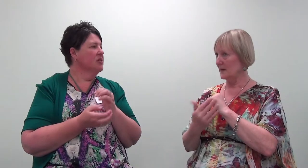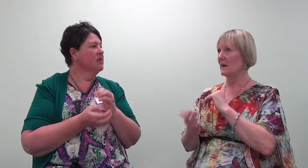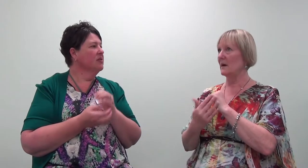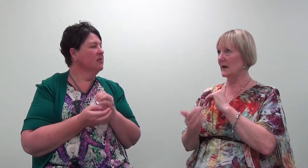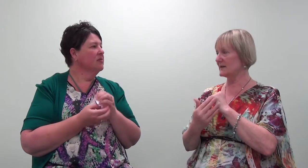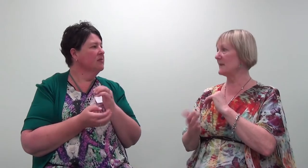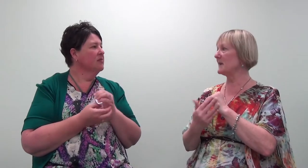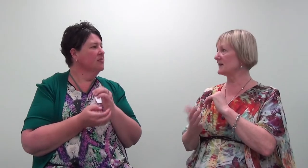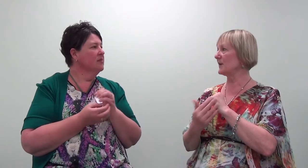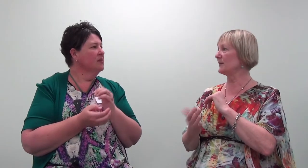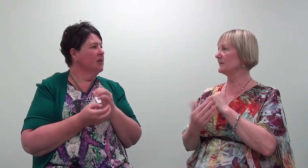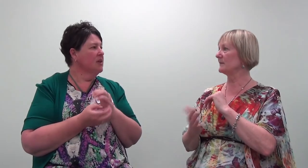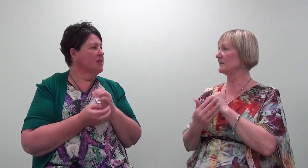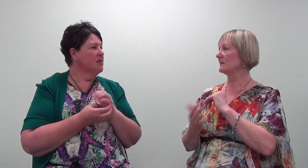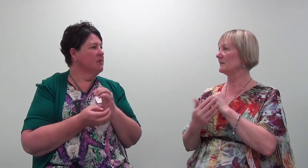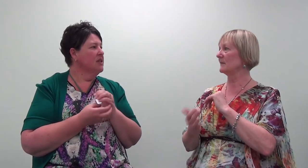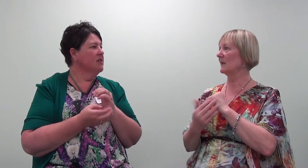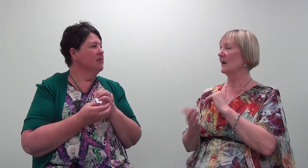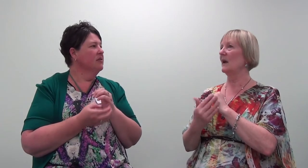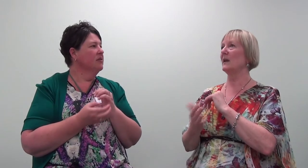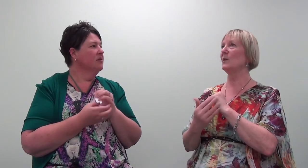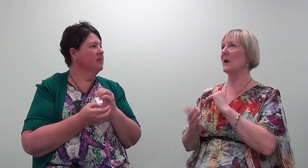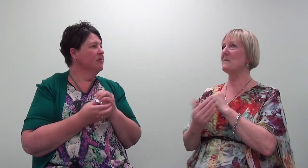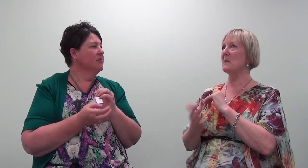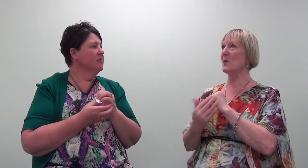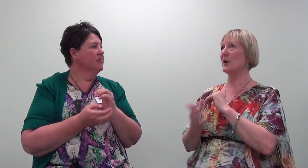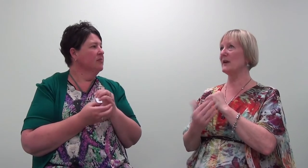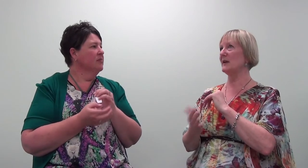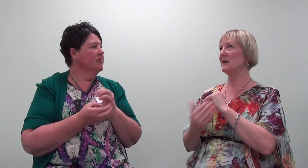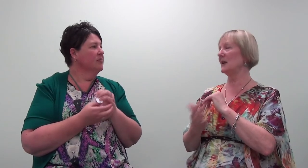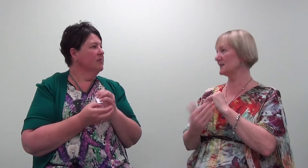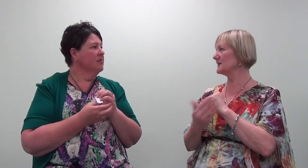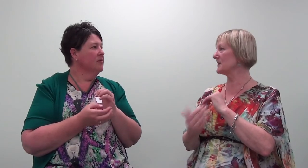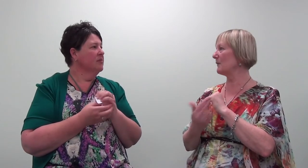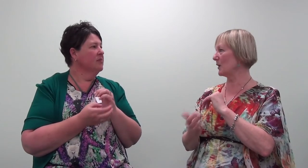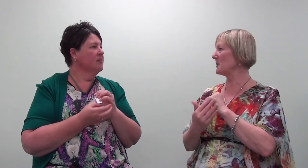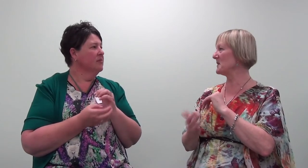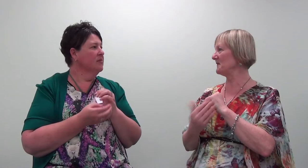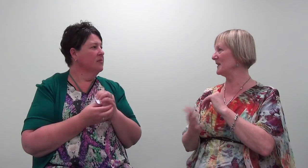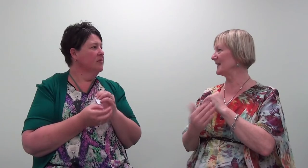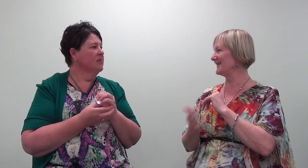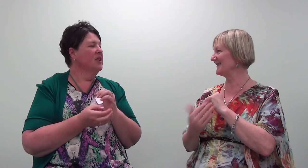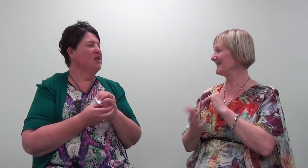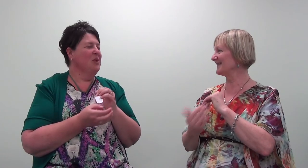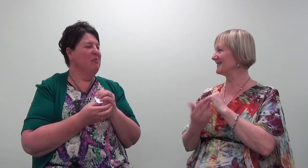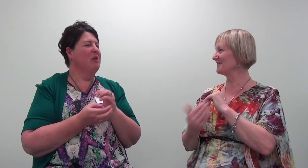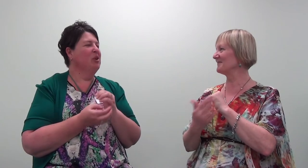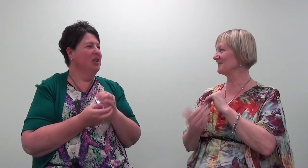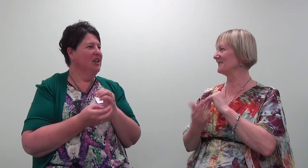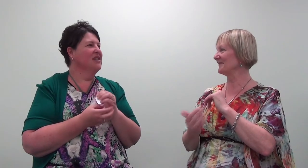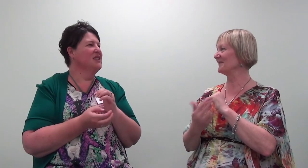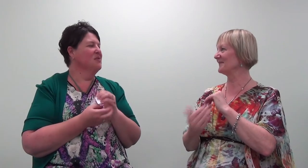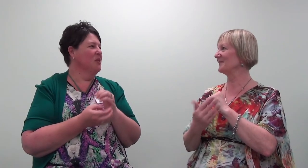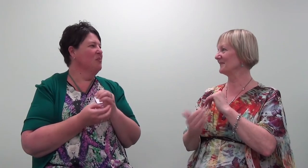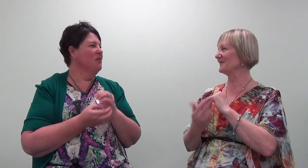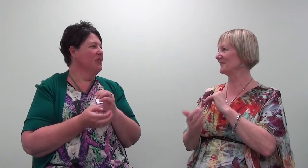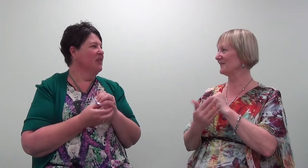I accept myself and the way my body guesses what I'd be feeling.